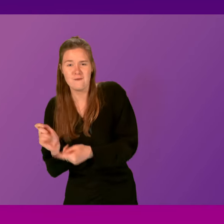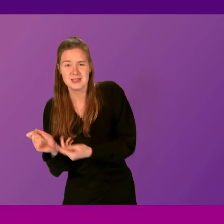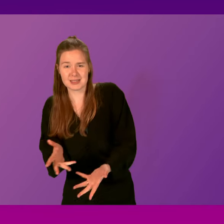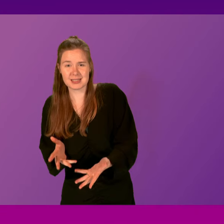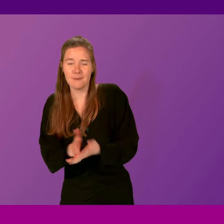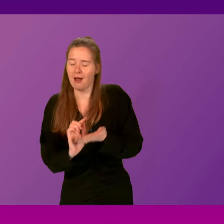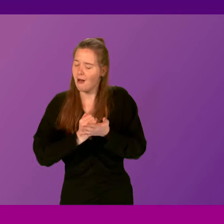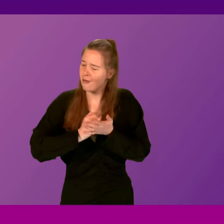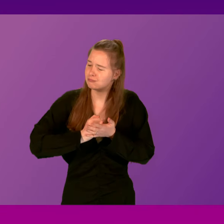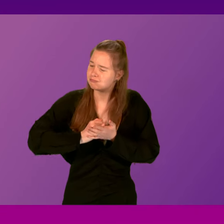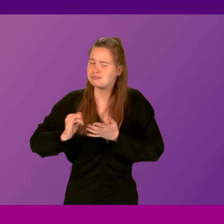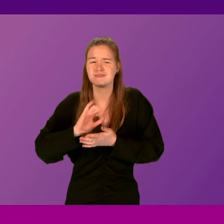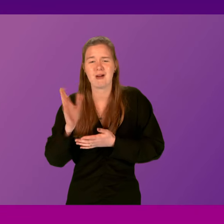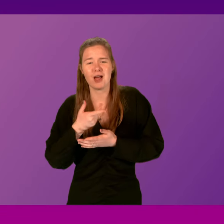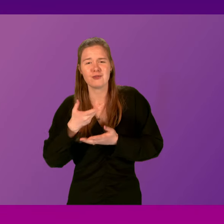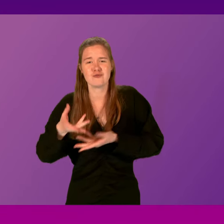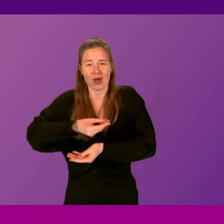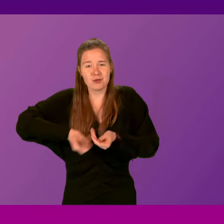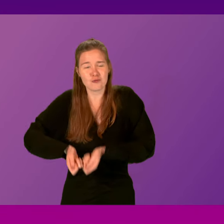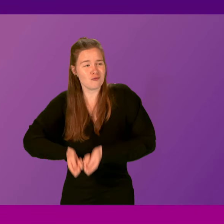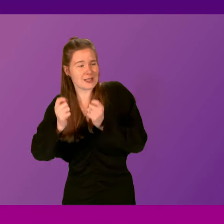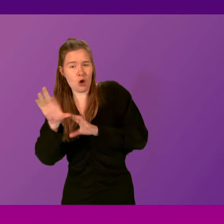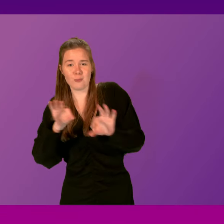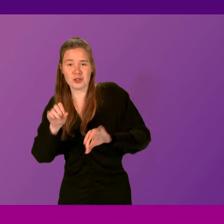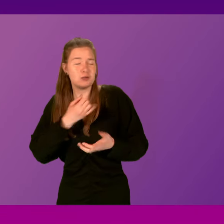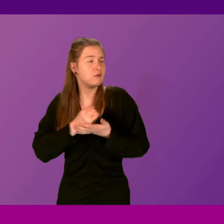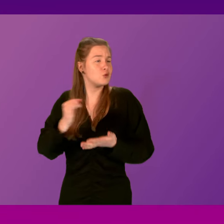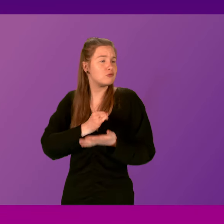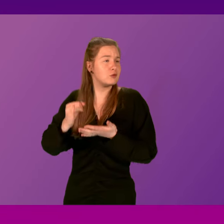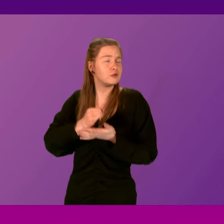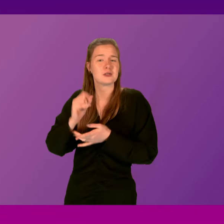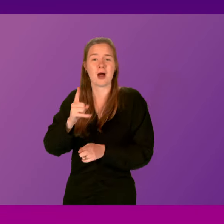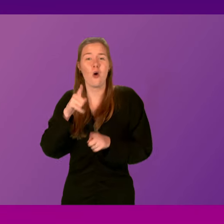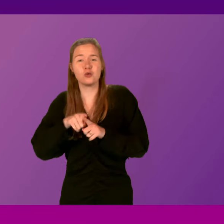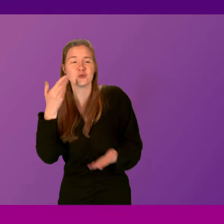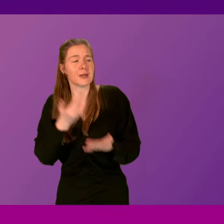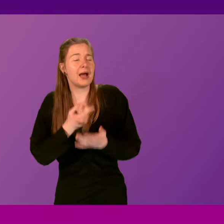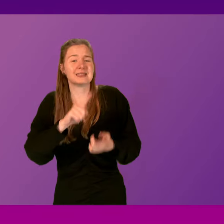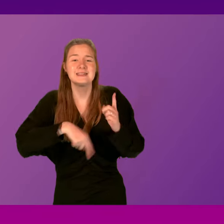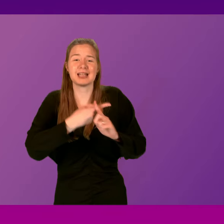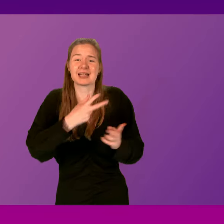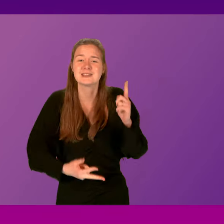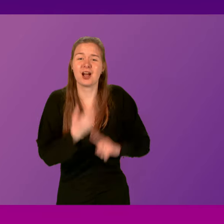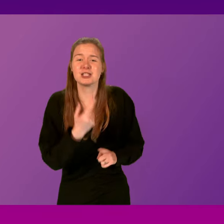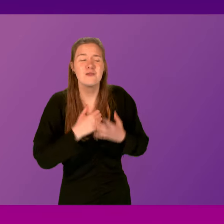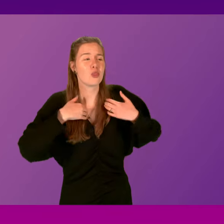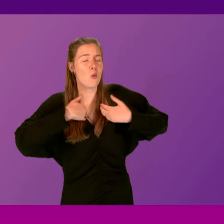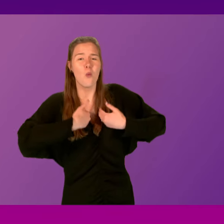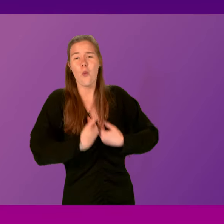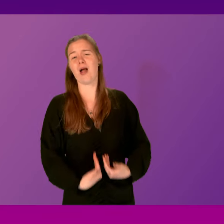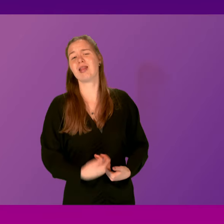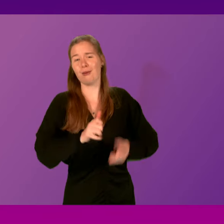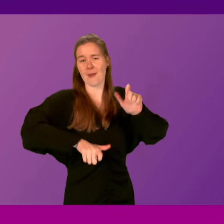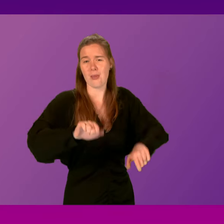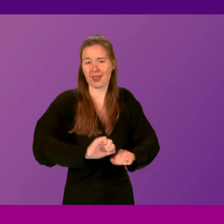oppose every single revenue raising option. In fact, they go further. They demand tax cuts for the wealthiest in this